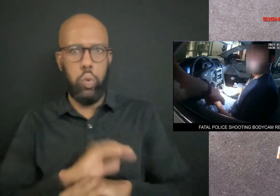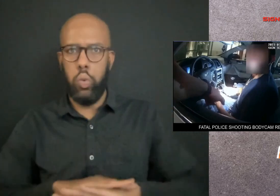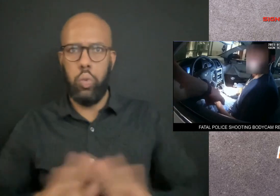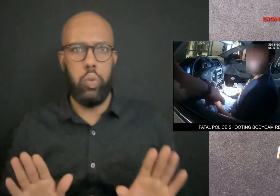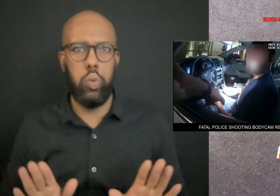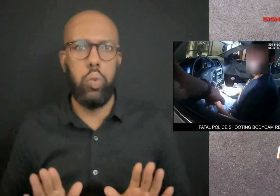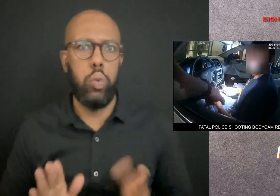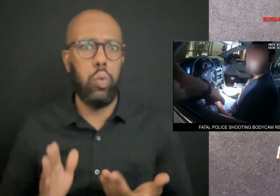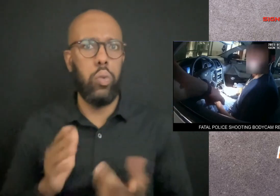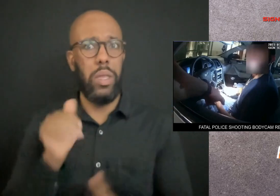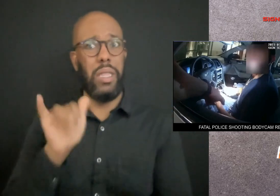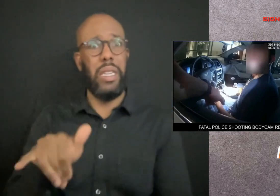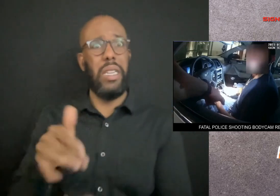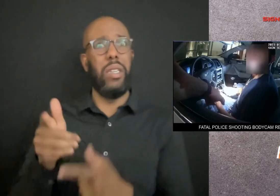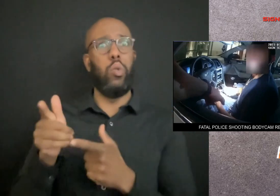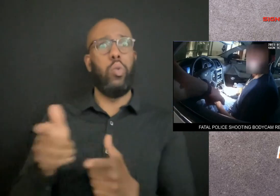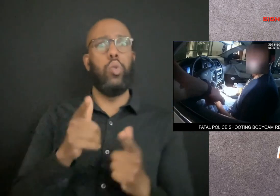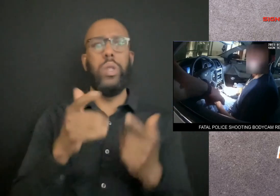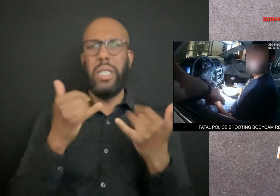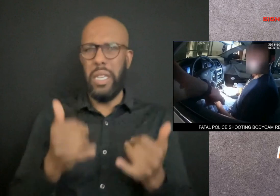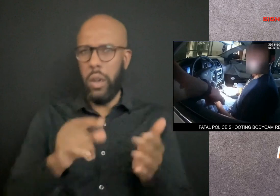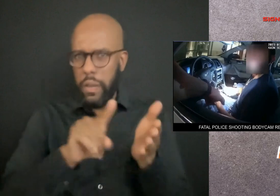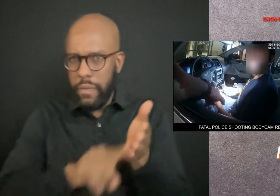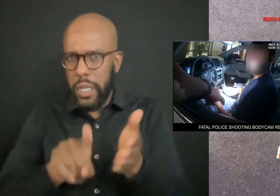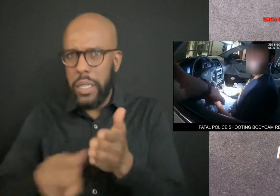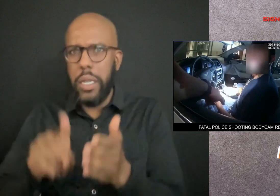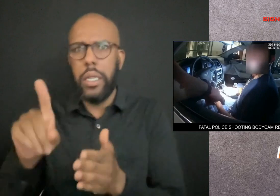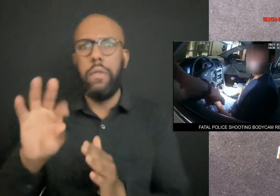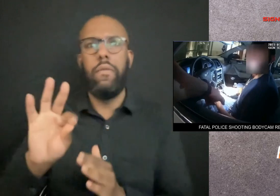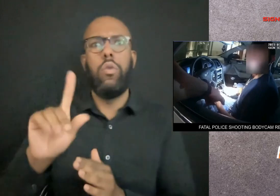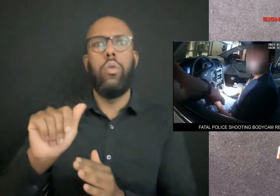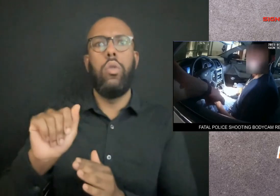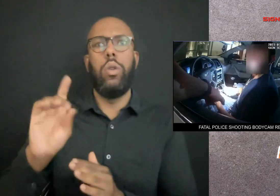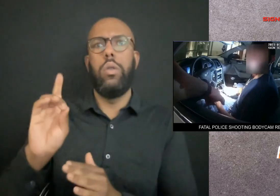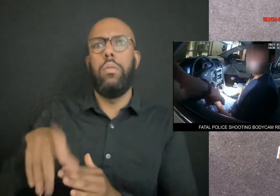The shooting is now being investigated by the Florida Department of Law Enforcement.